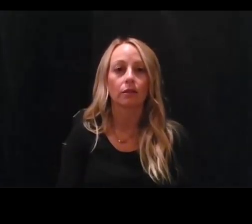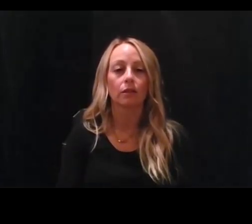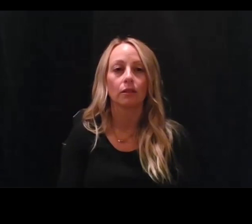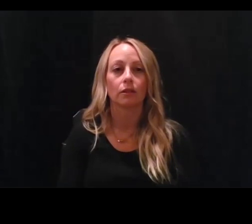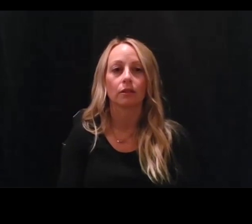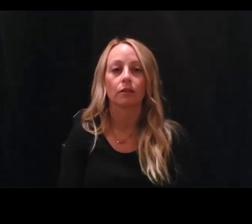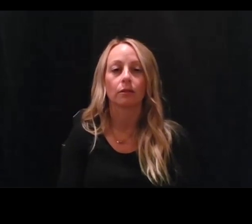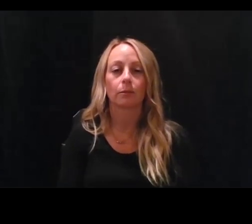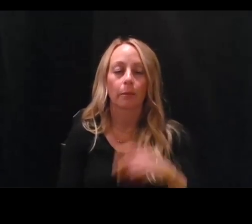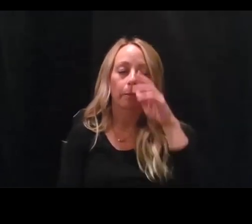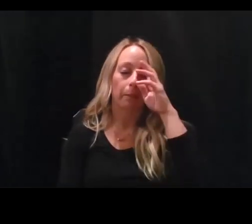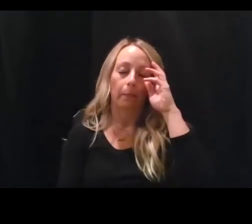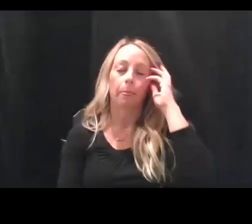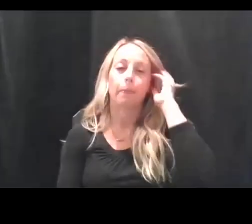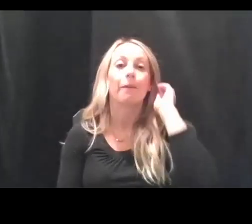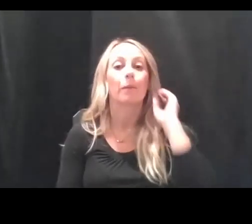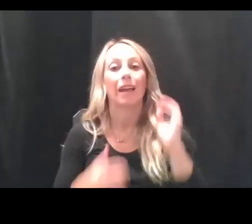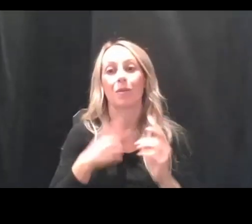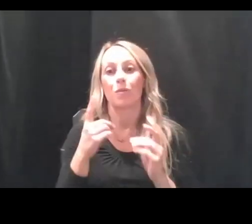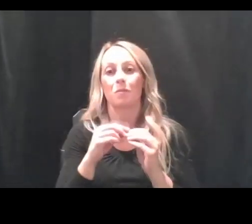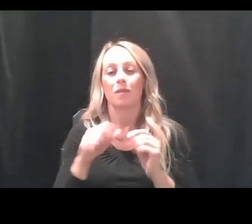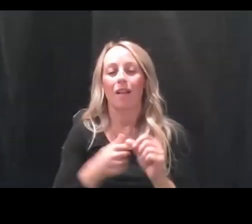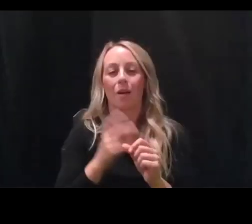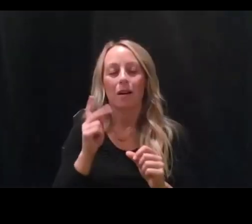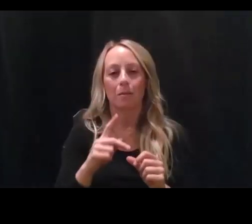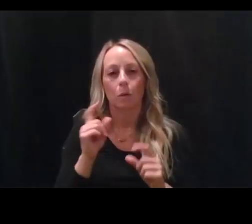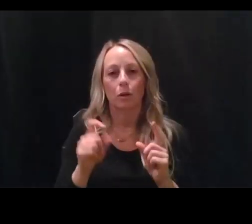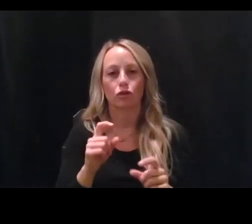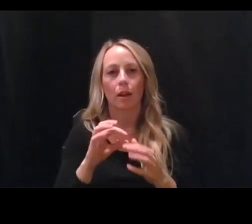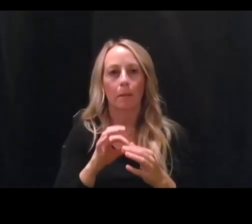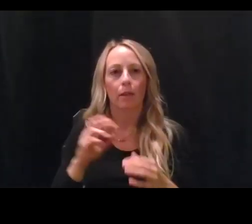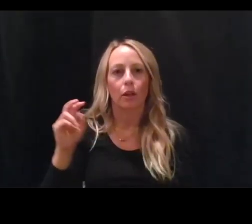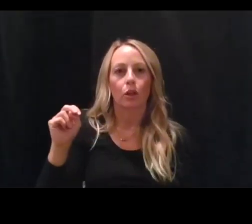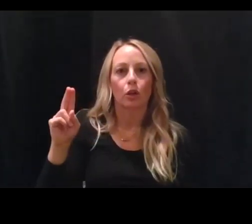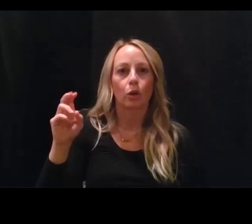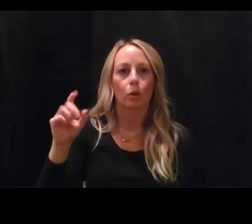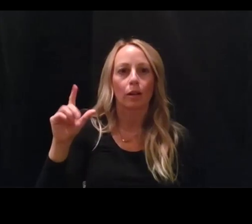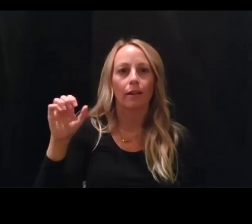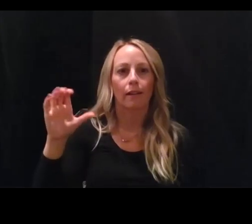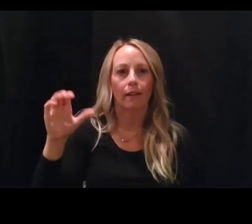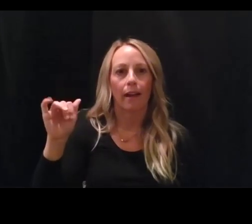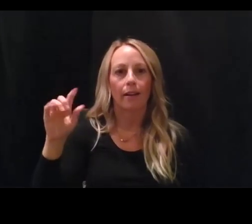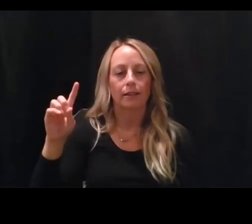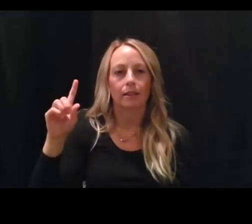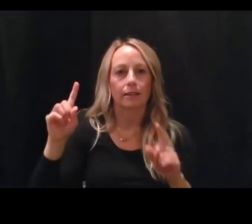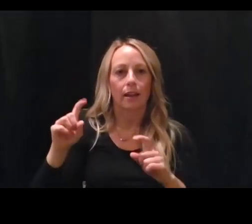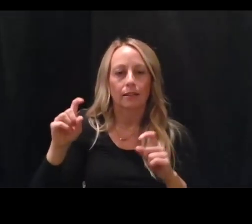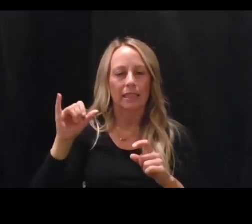Okay. Um, we did have one follow-up question on the nucleic acid test. Is that a nasal pharyngeal test or not?